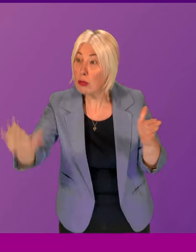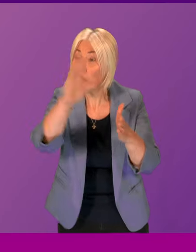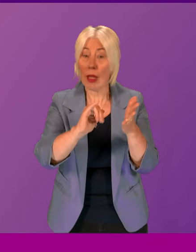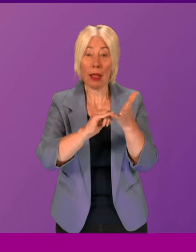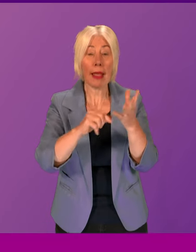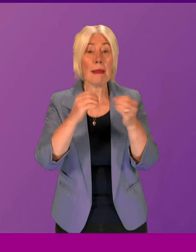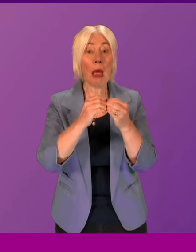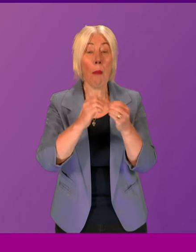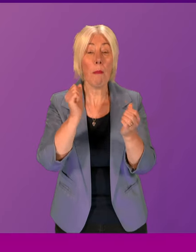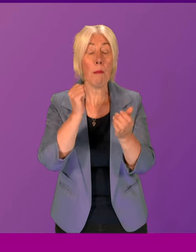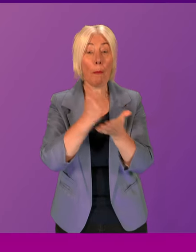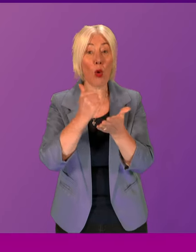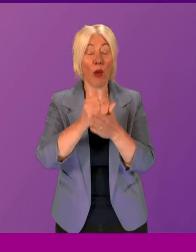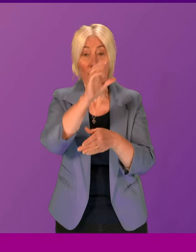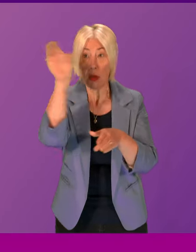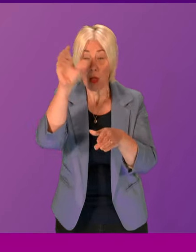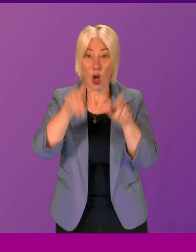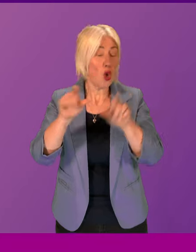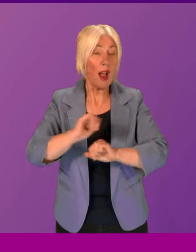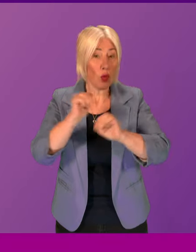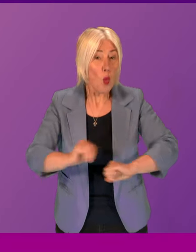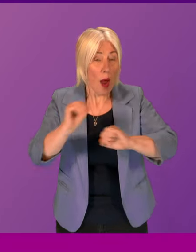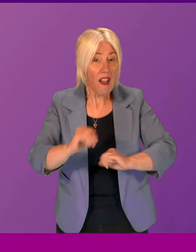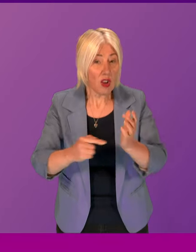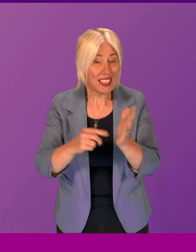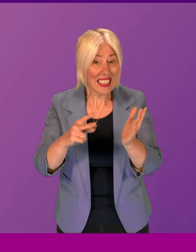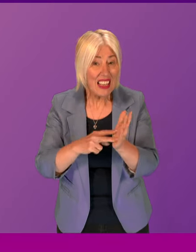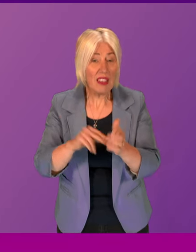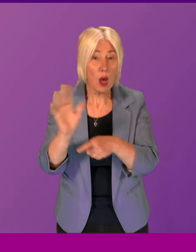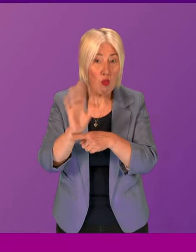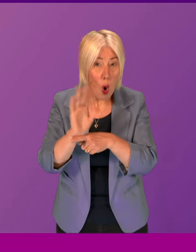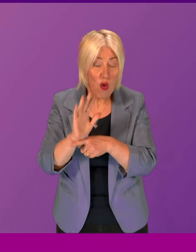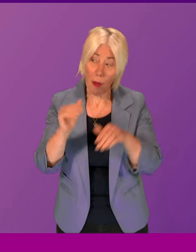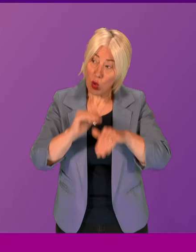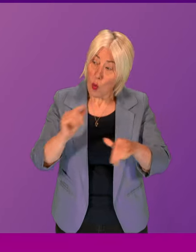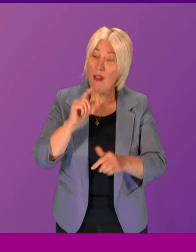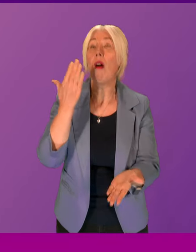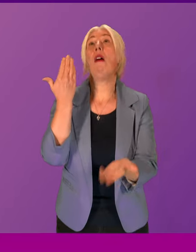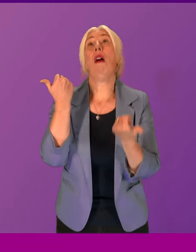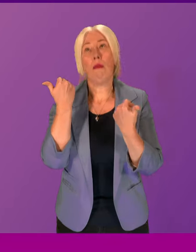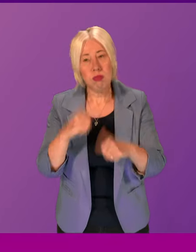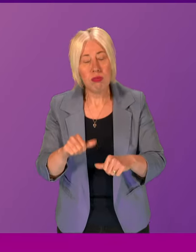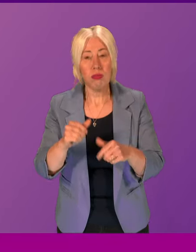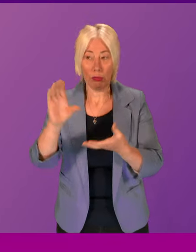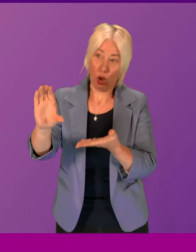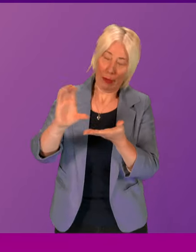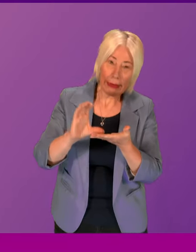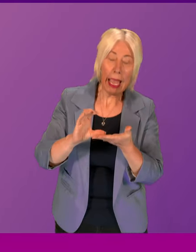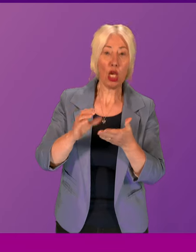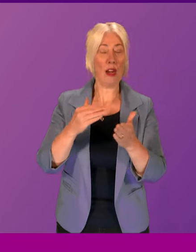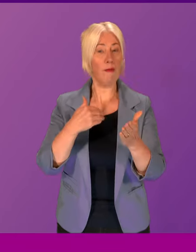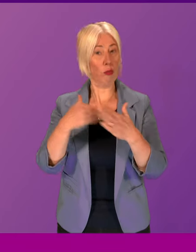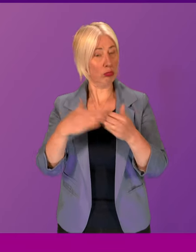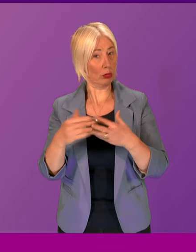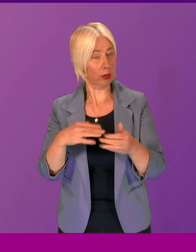should not have had to wait for an ITV drama in order to see justice or, indeed, in order to see compensation. But, of course, it is